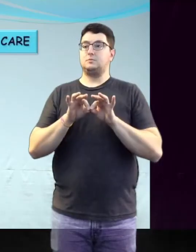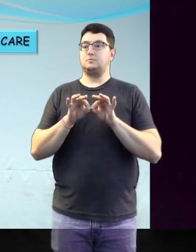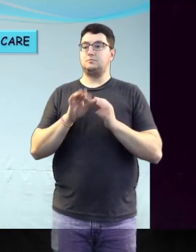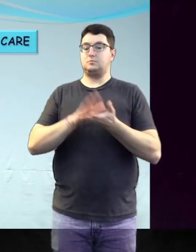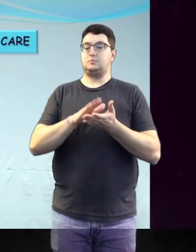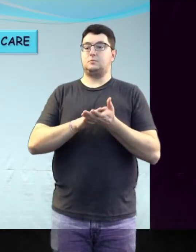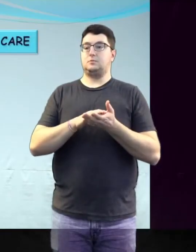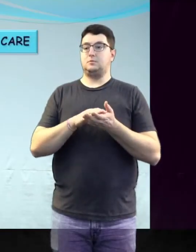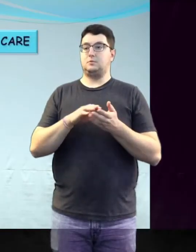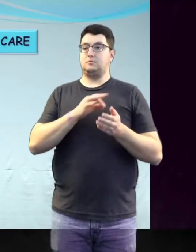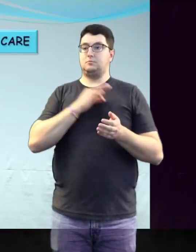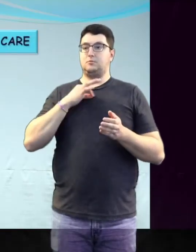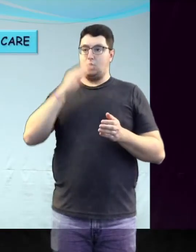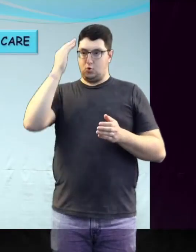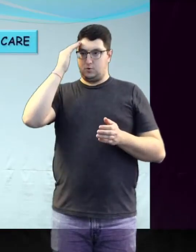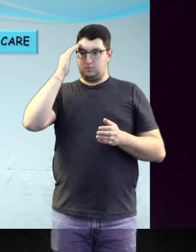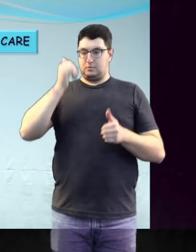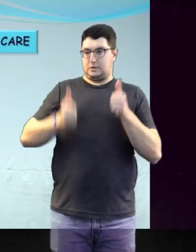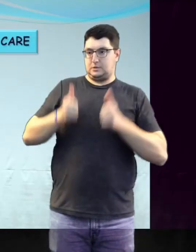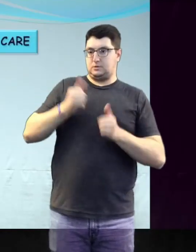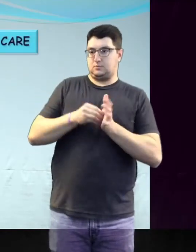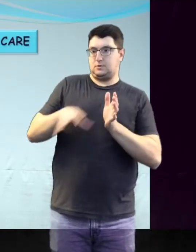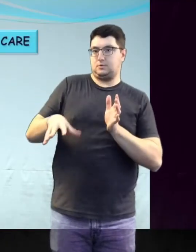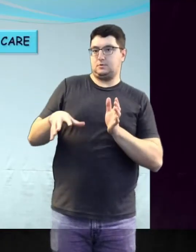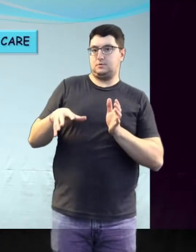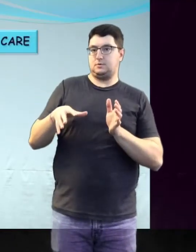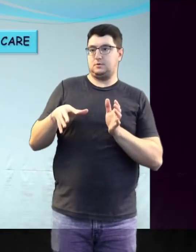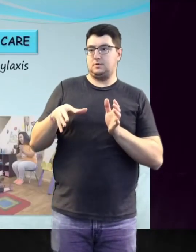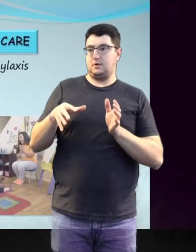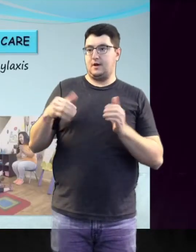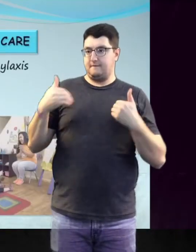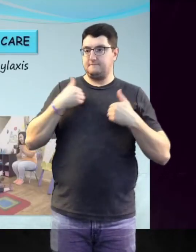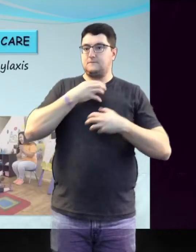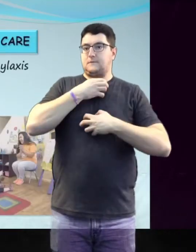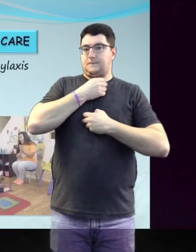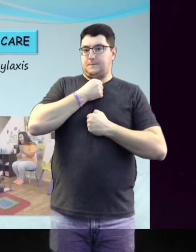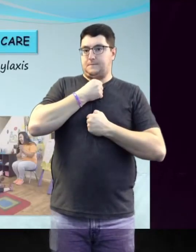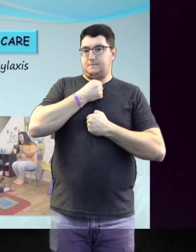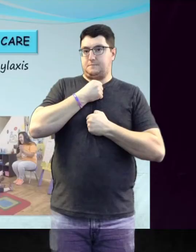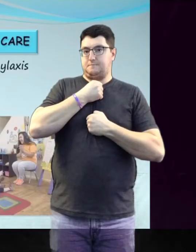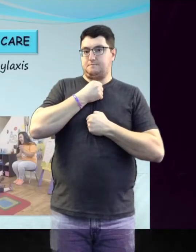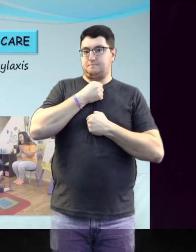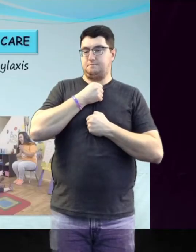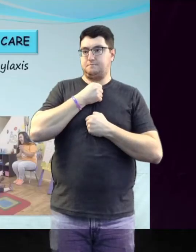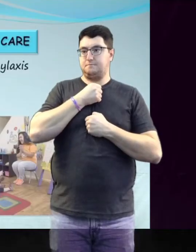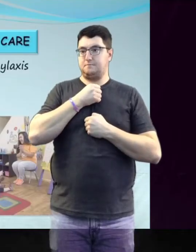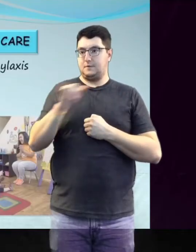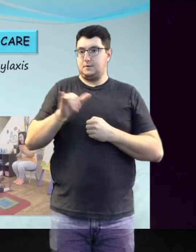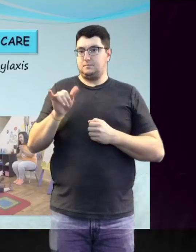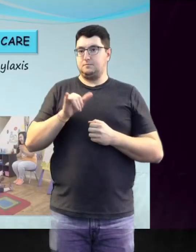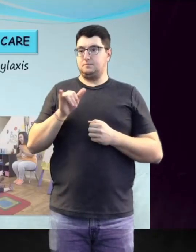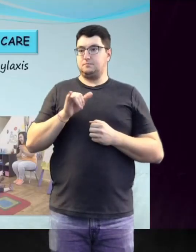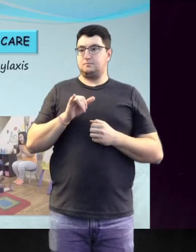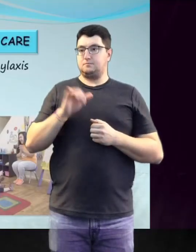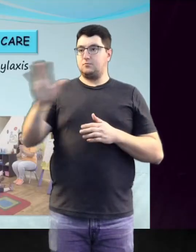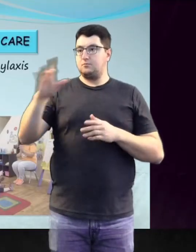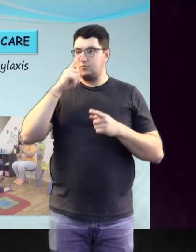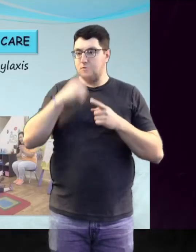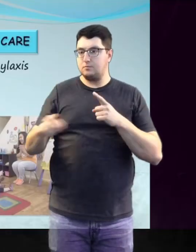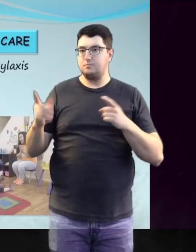It is important for community program personnel to know which children in their facility have anaphylaxis, as well as